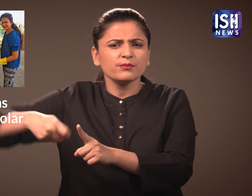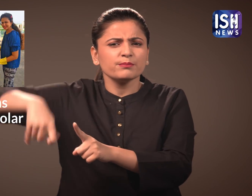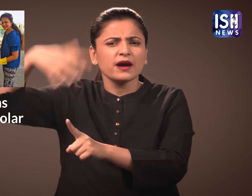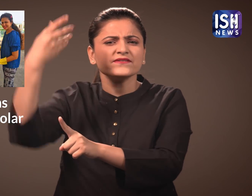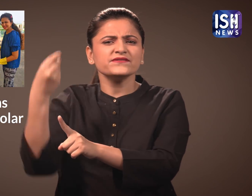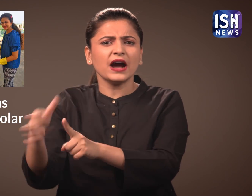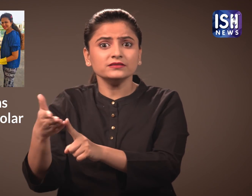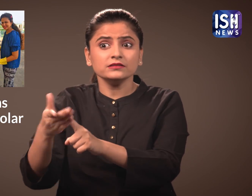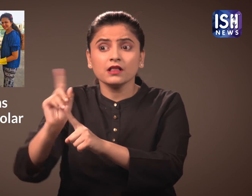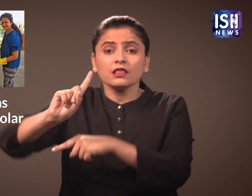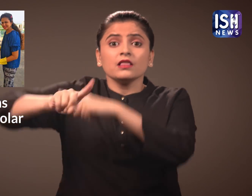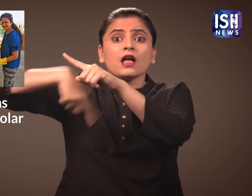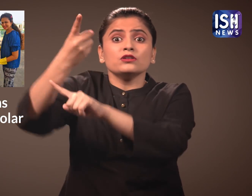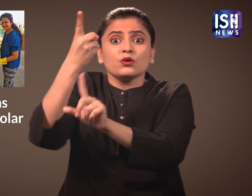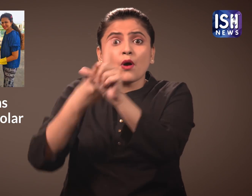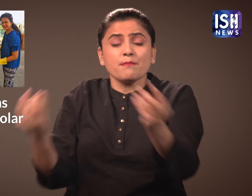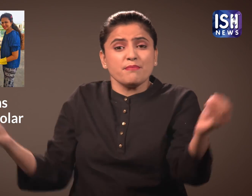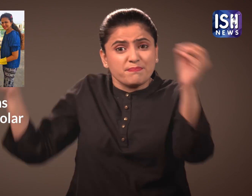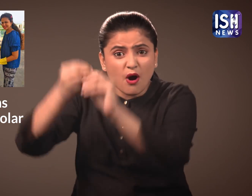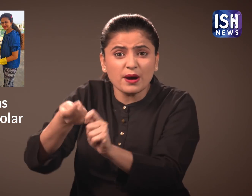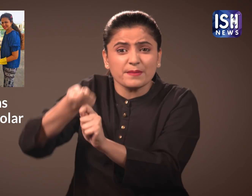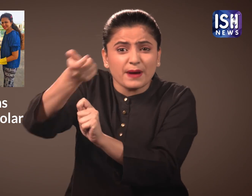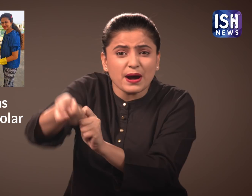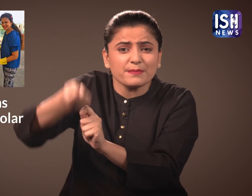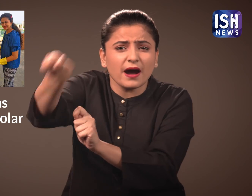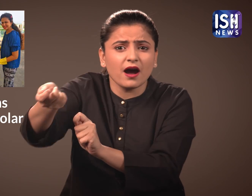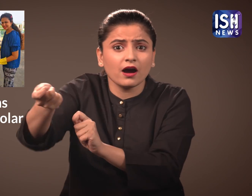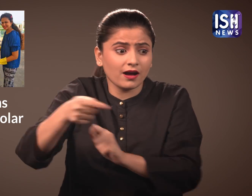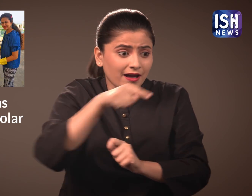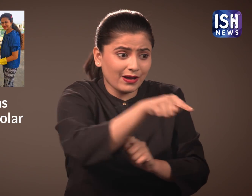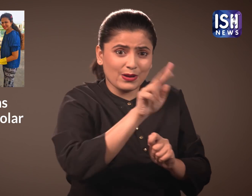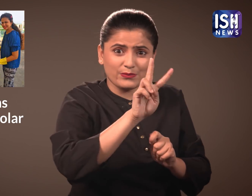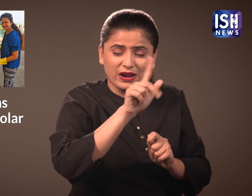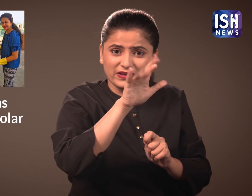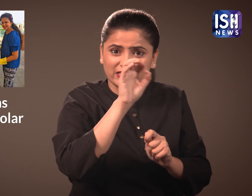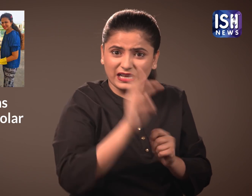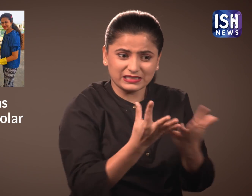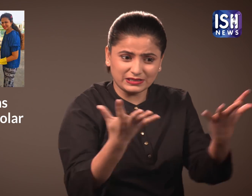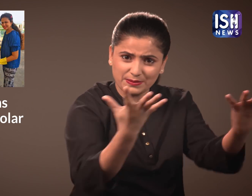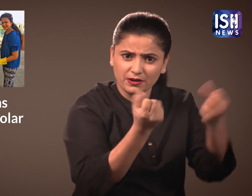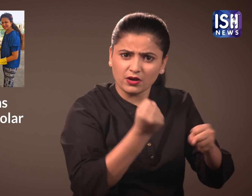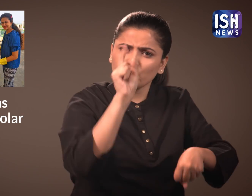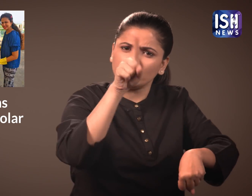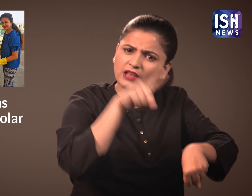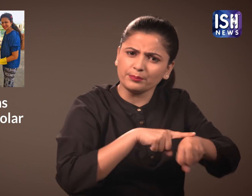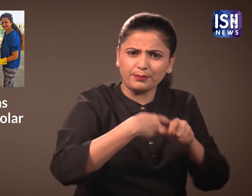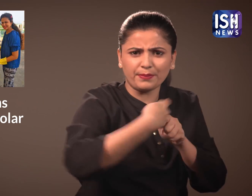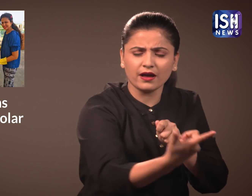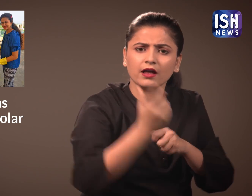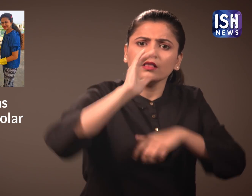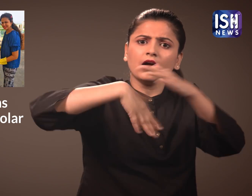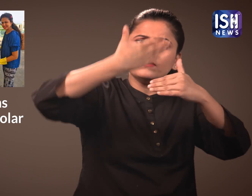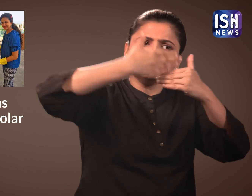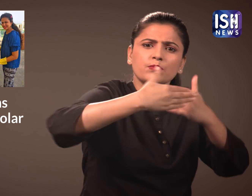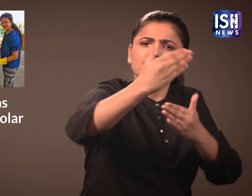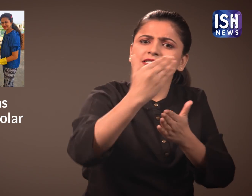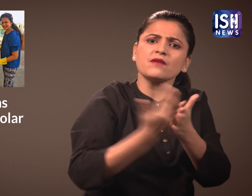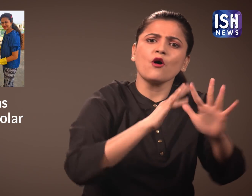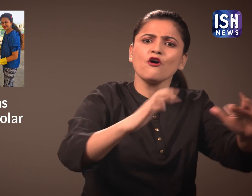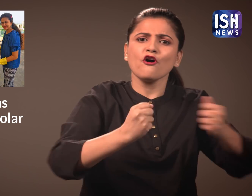waste this is. Every year they would have to keep paying more. Rather pay Rs 2,50,000 for all the equipment once and